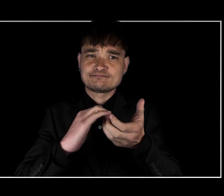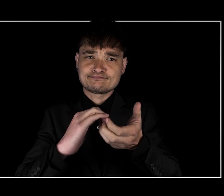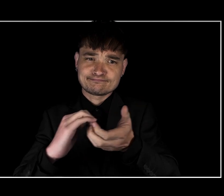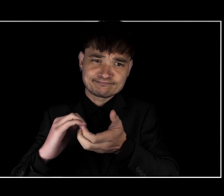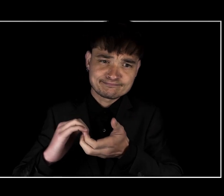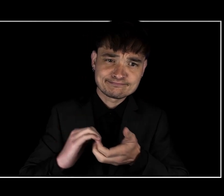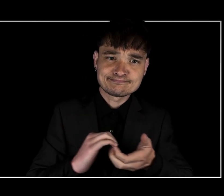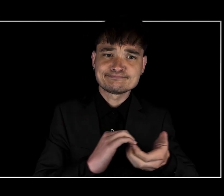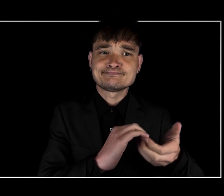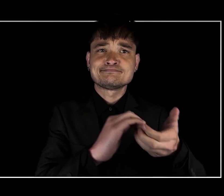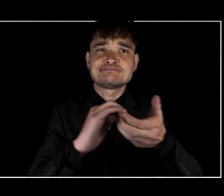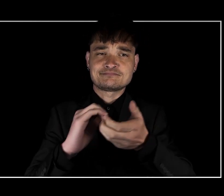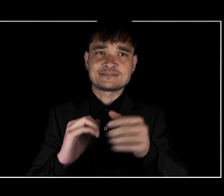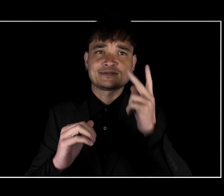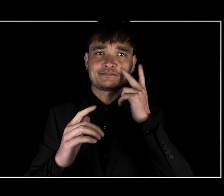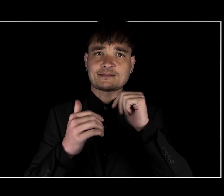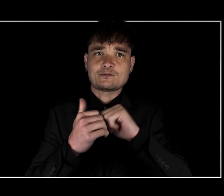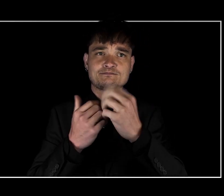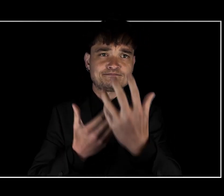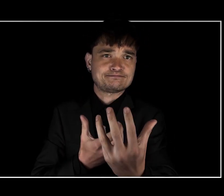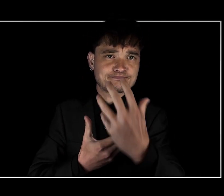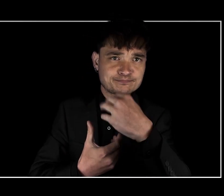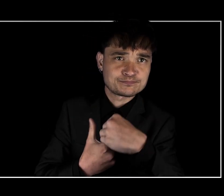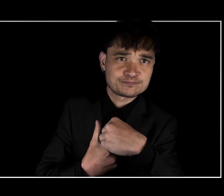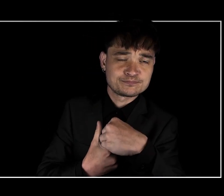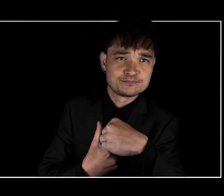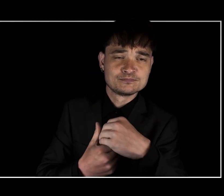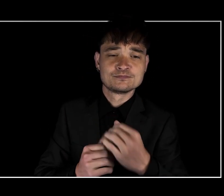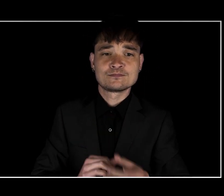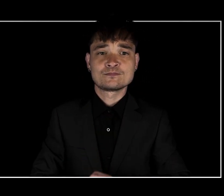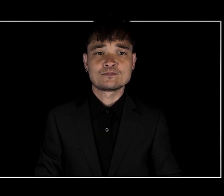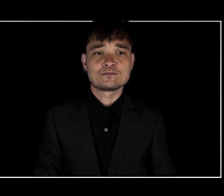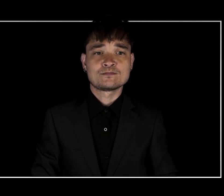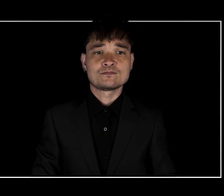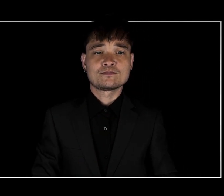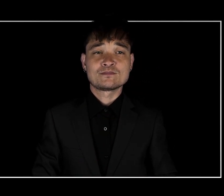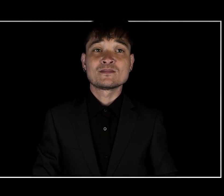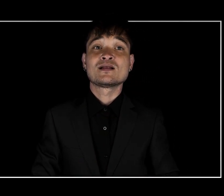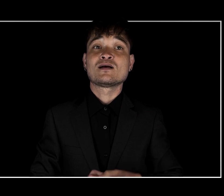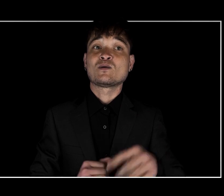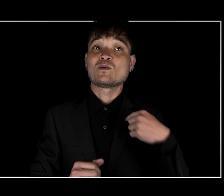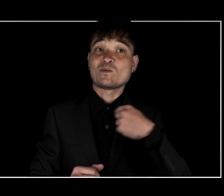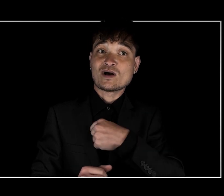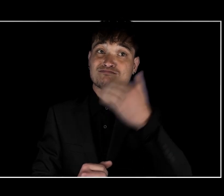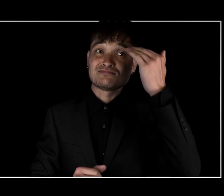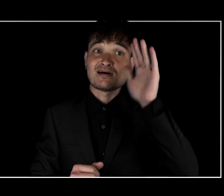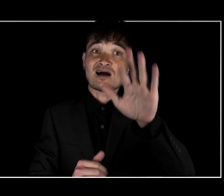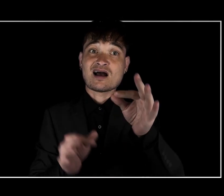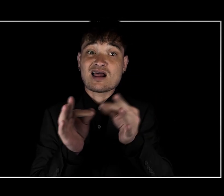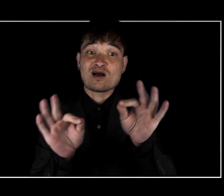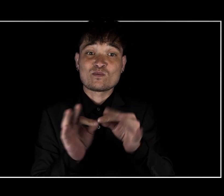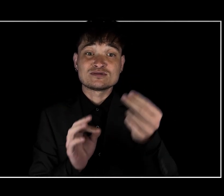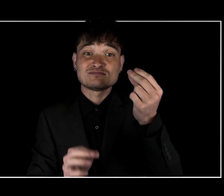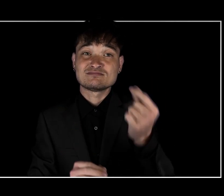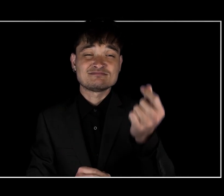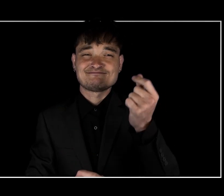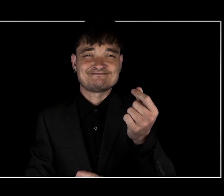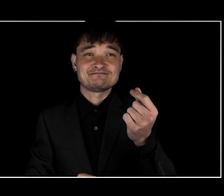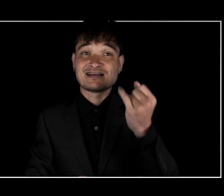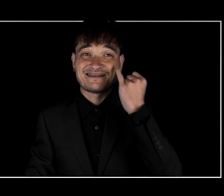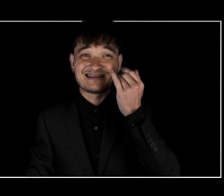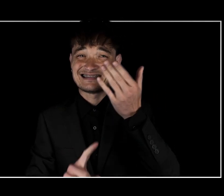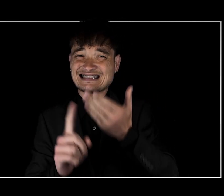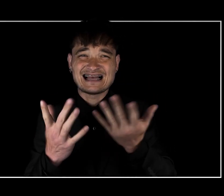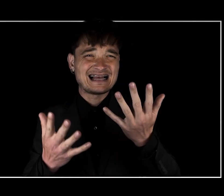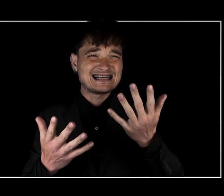and to see if you would like to be involved. We might not know which language you speak. So if you do not understand